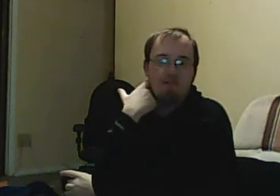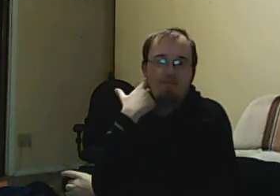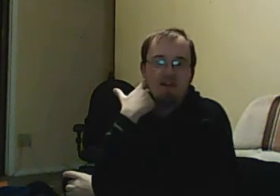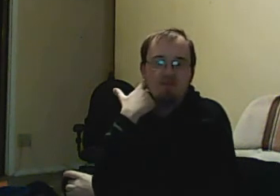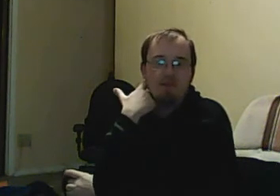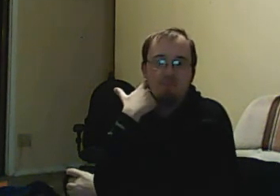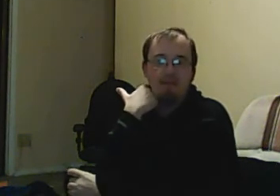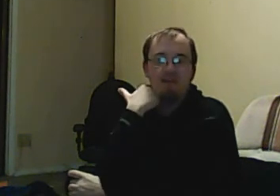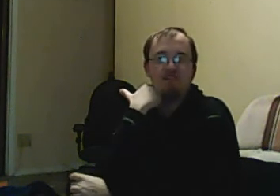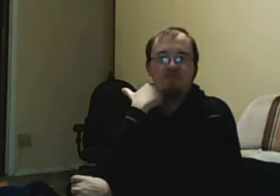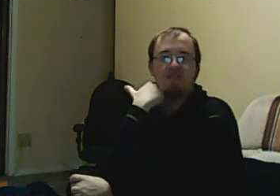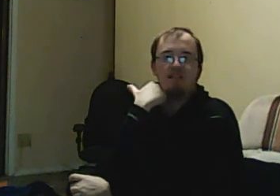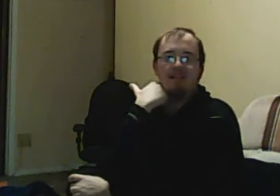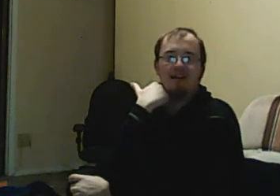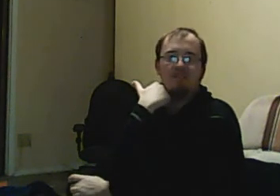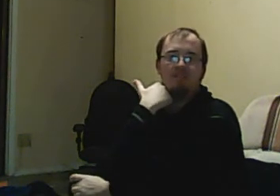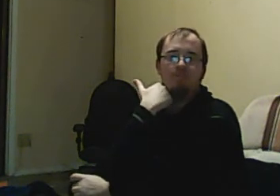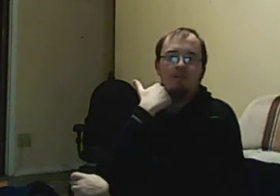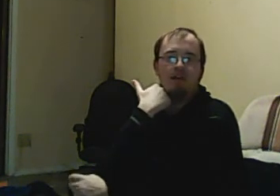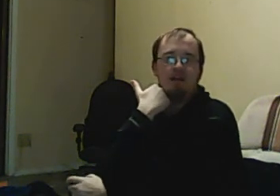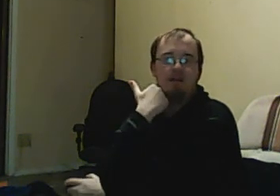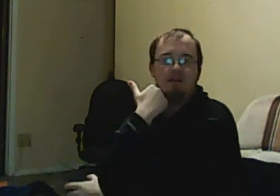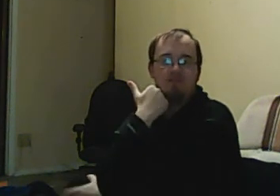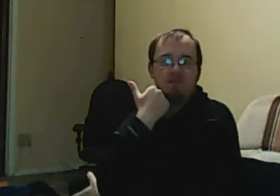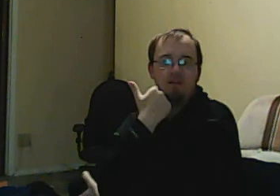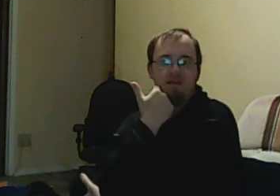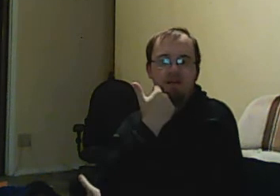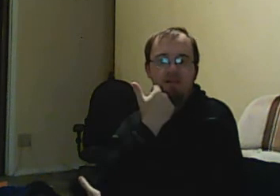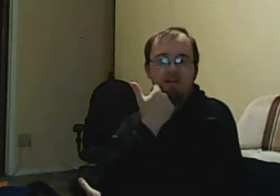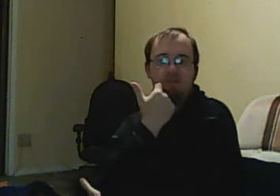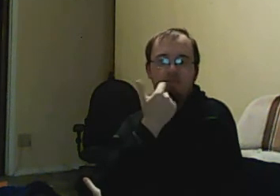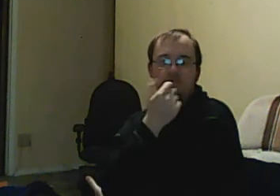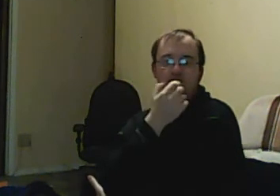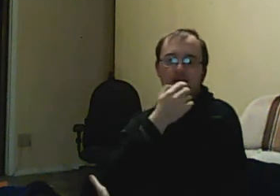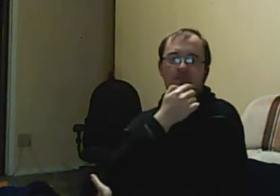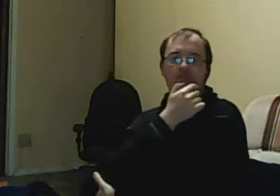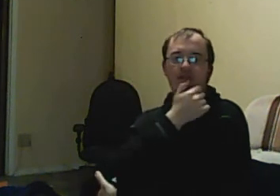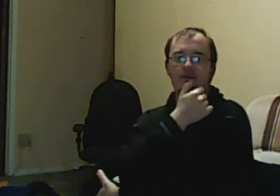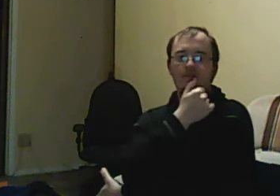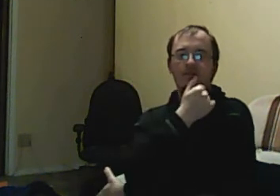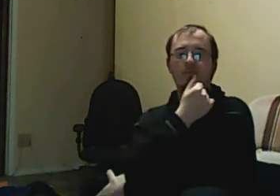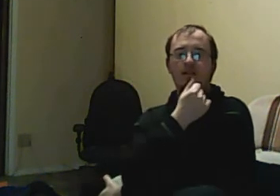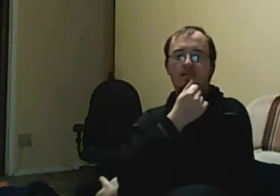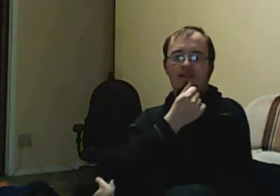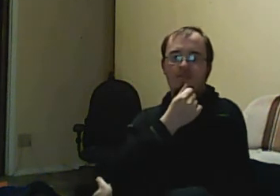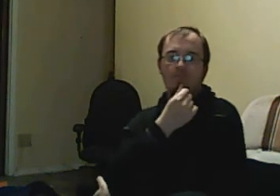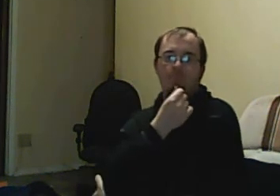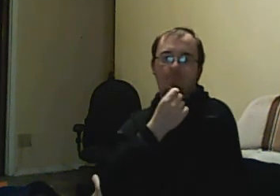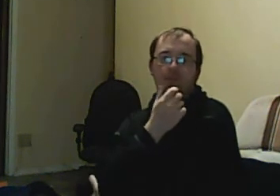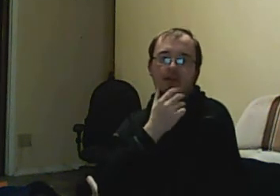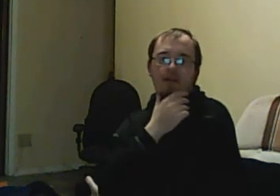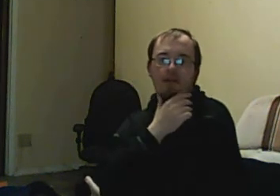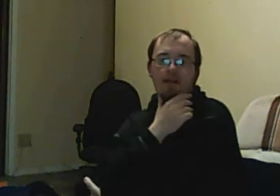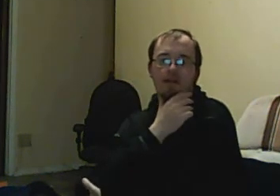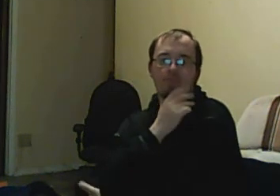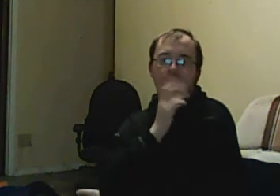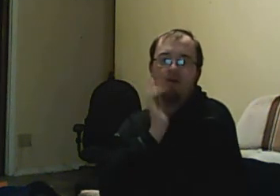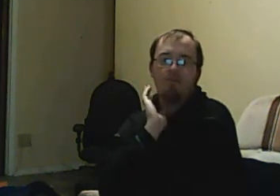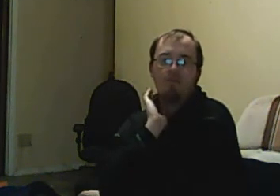conventionalrelations.net. So that, he talks about school shooting. So anyway, this is what he says. It was the fall of